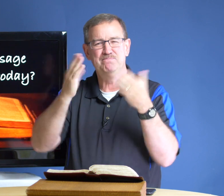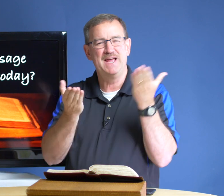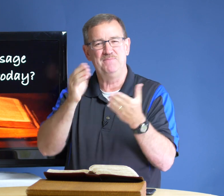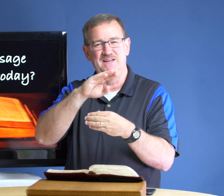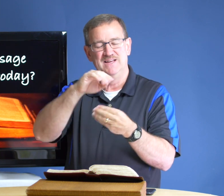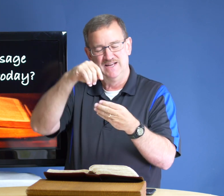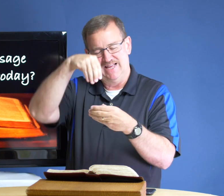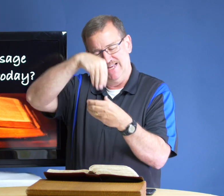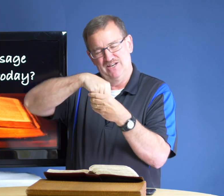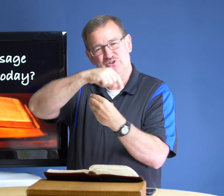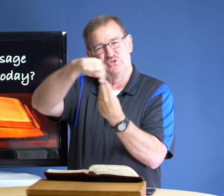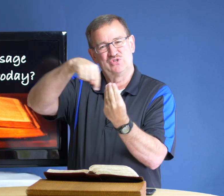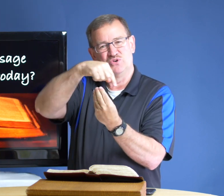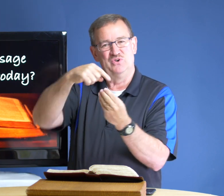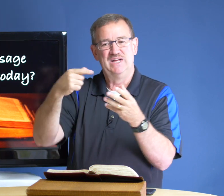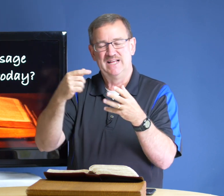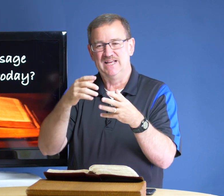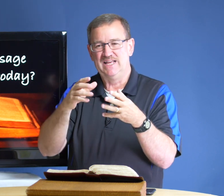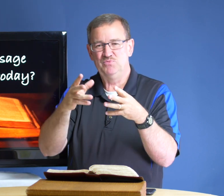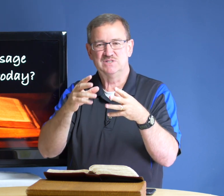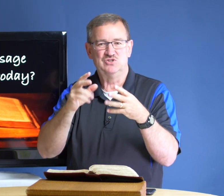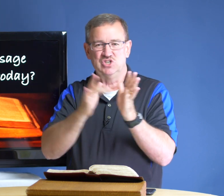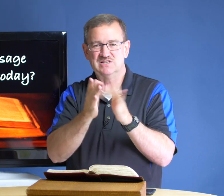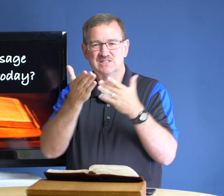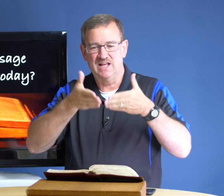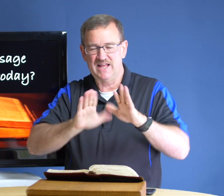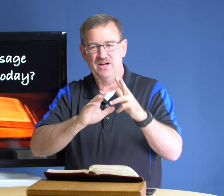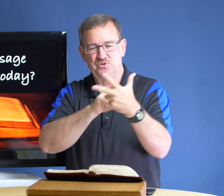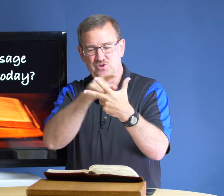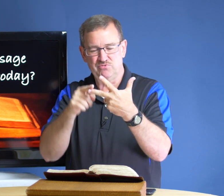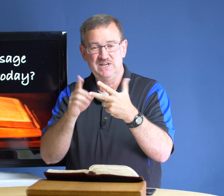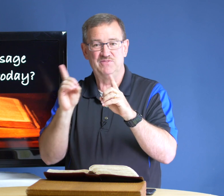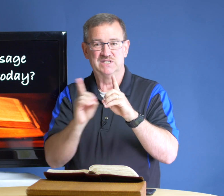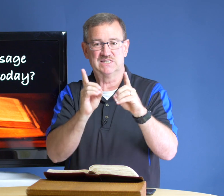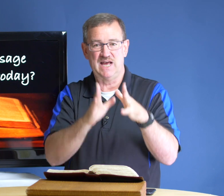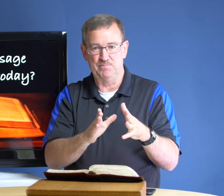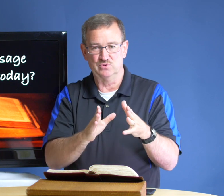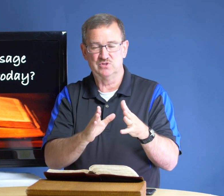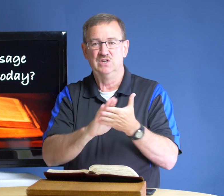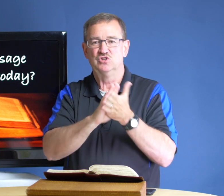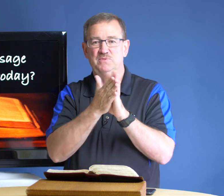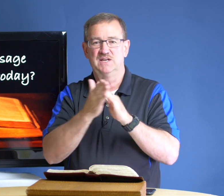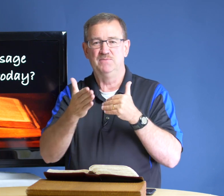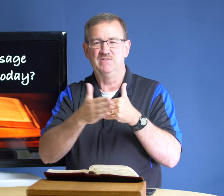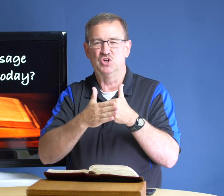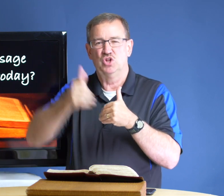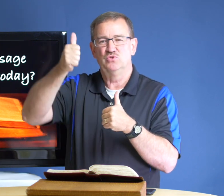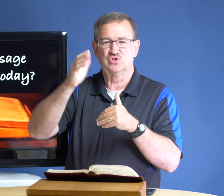maybe inner circle he was jesus allowed three of the disciples to become even closer